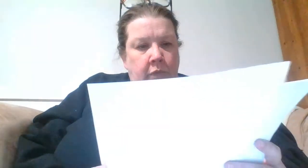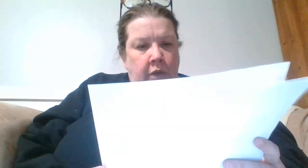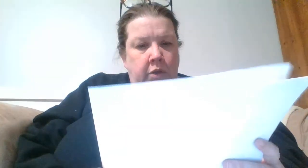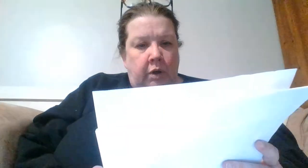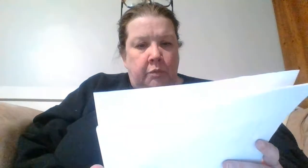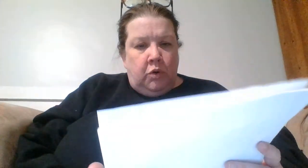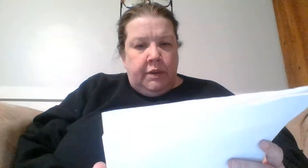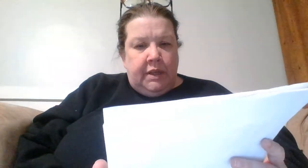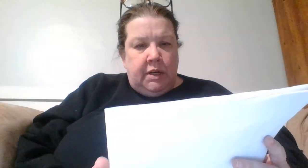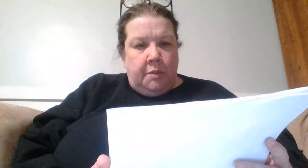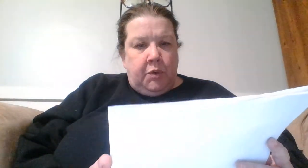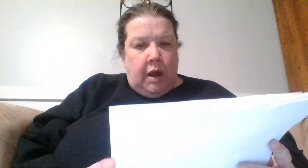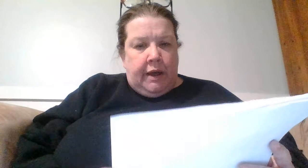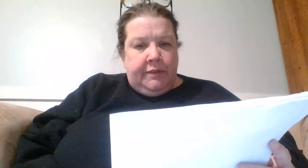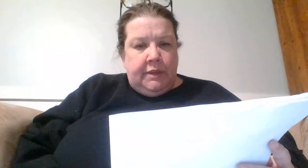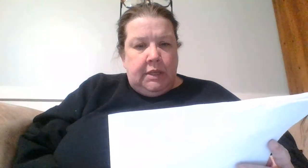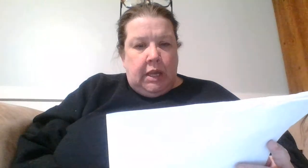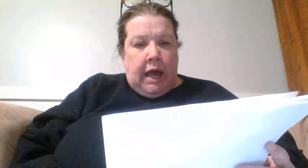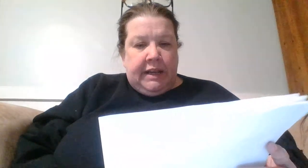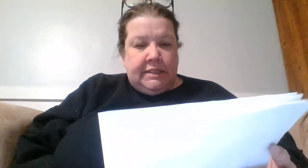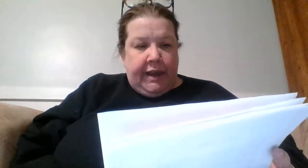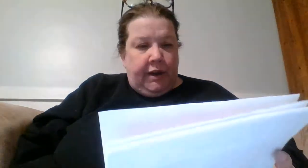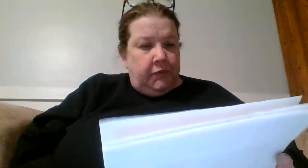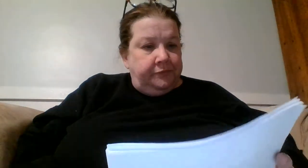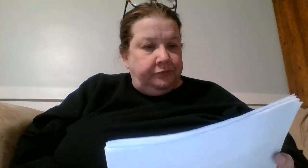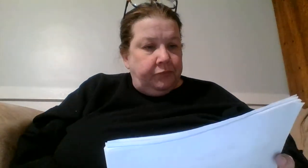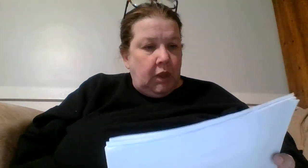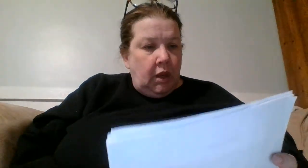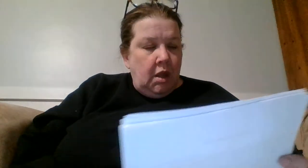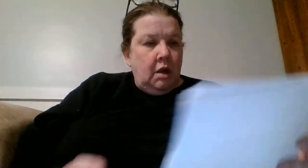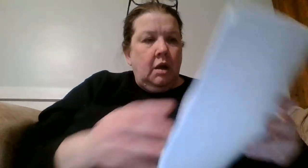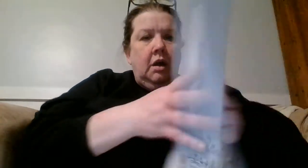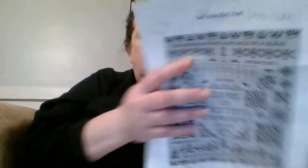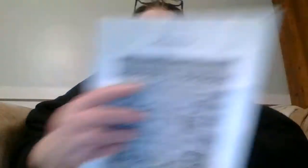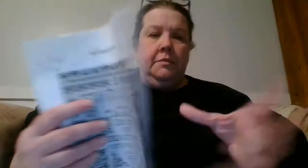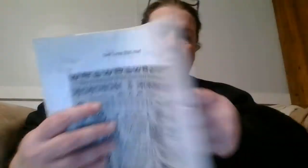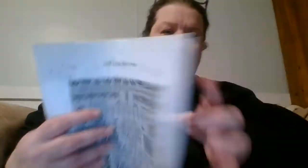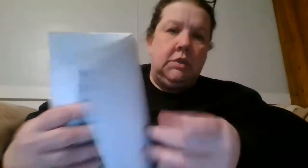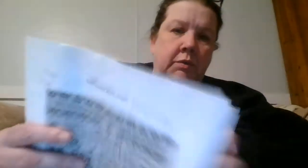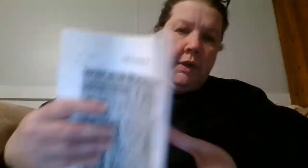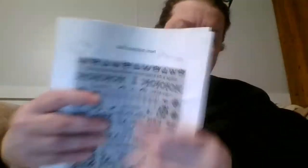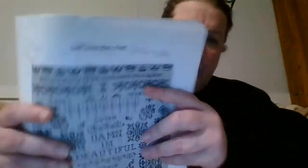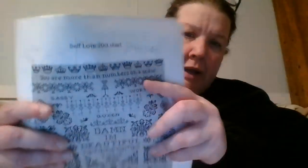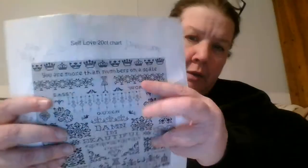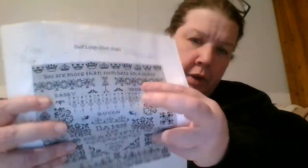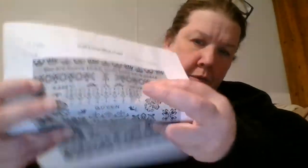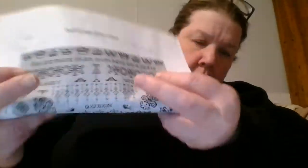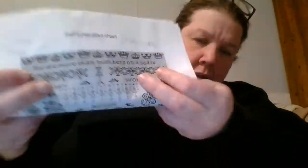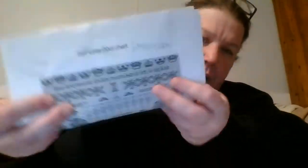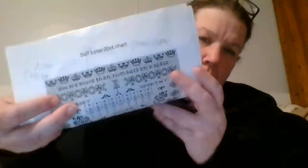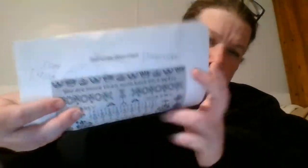you are more than a number on on a scale um so we right now we are working on